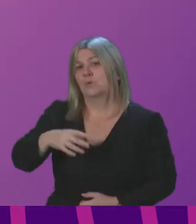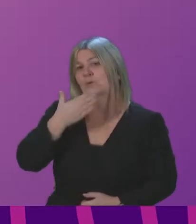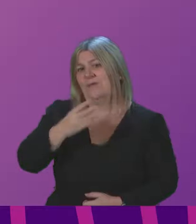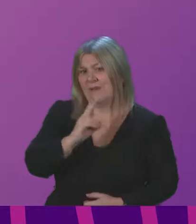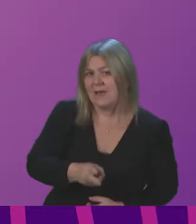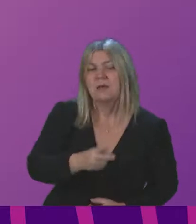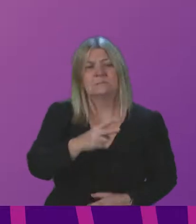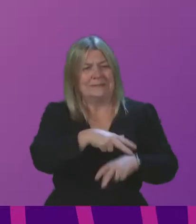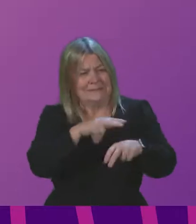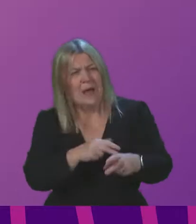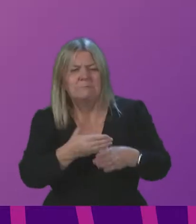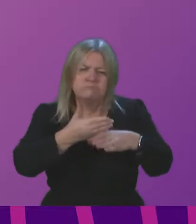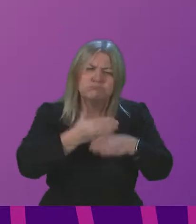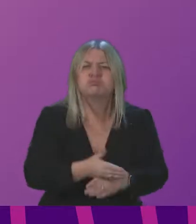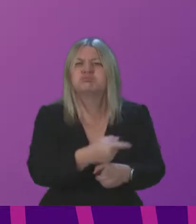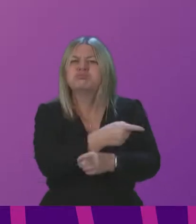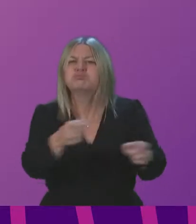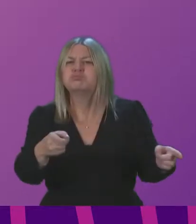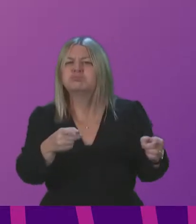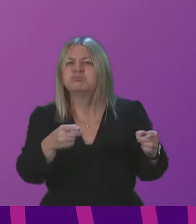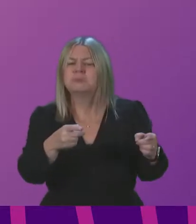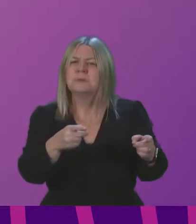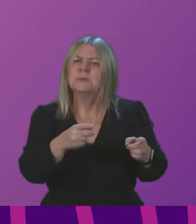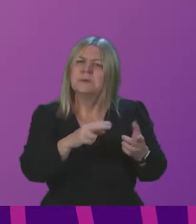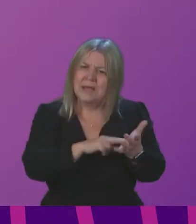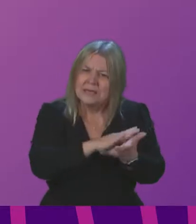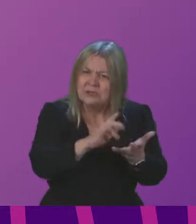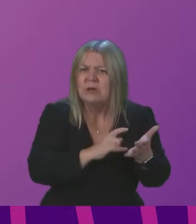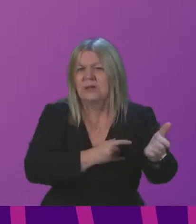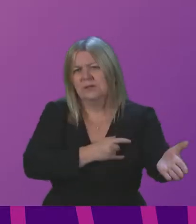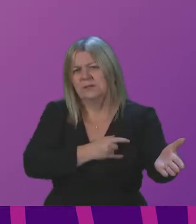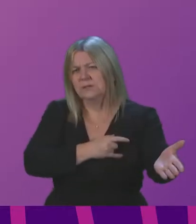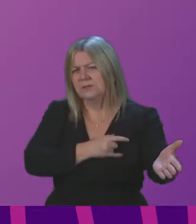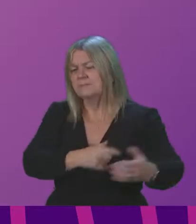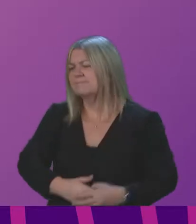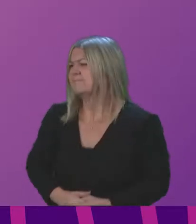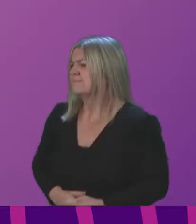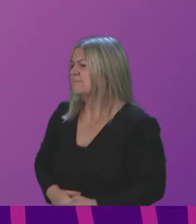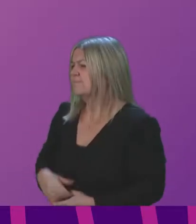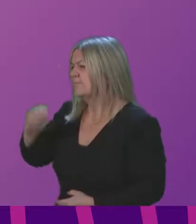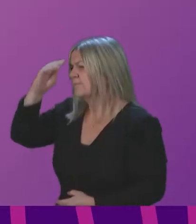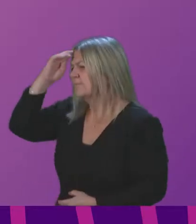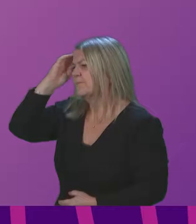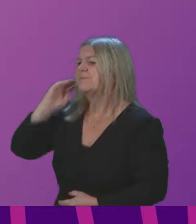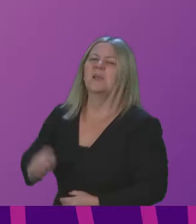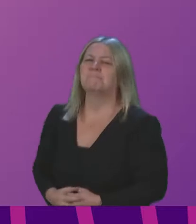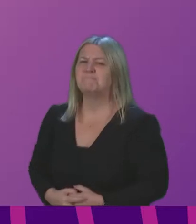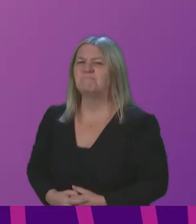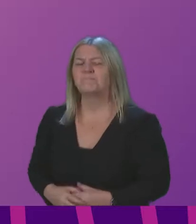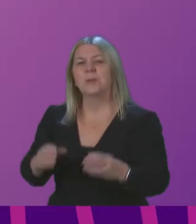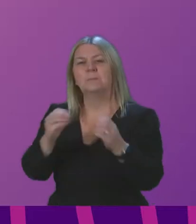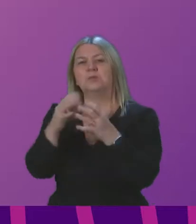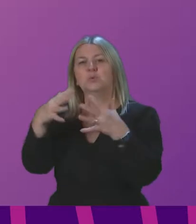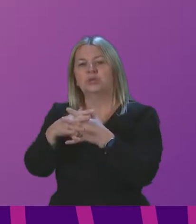for their hard work and dedication. Their goodwill may well be tested this winter. Thank you. And I'll call on Beatrice